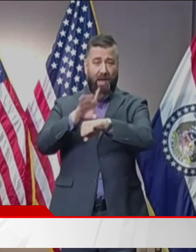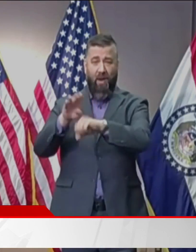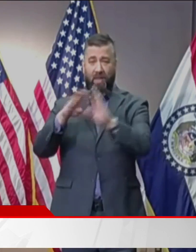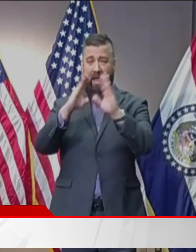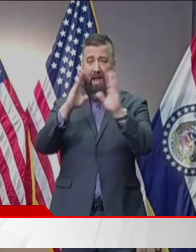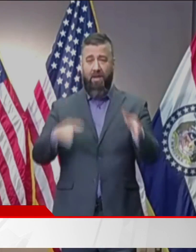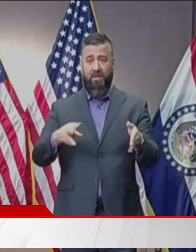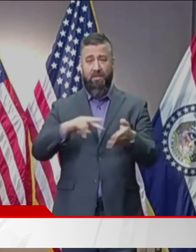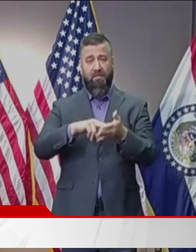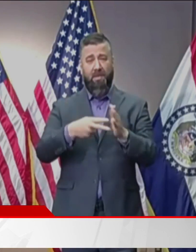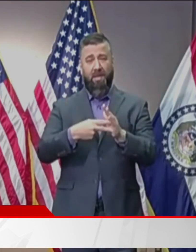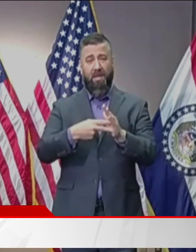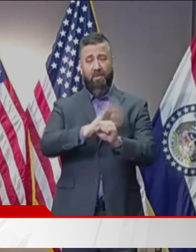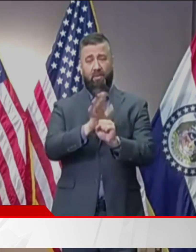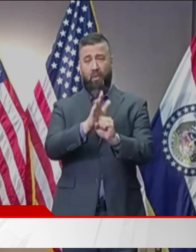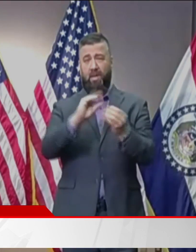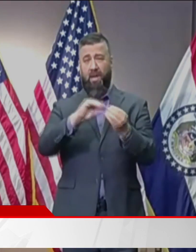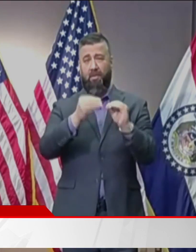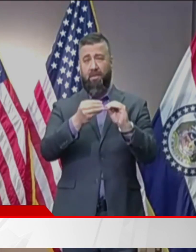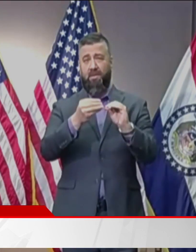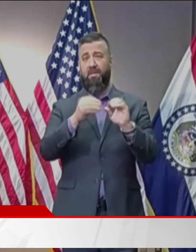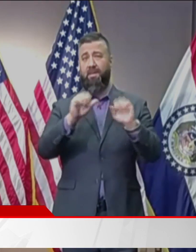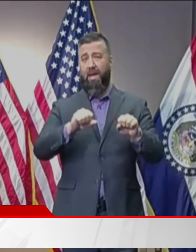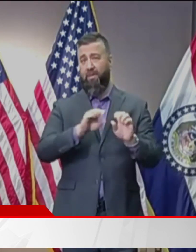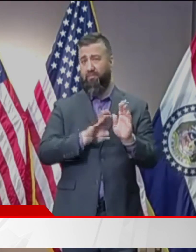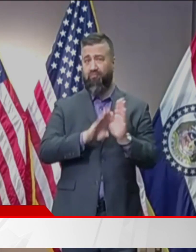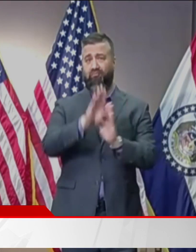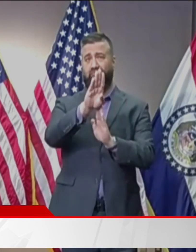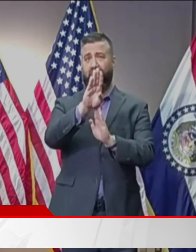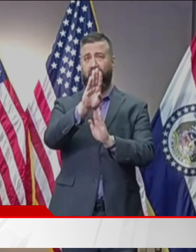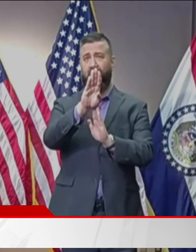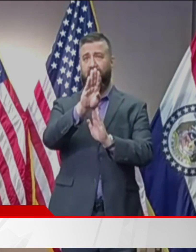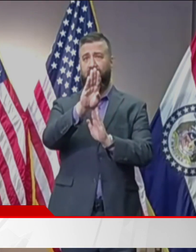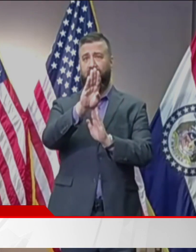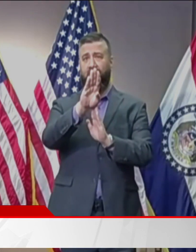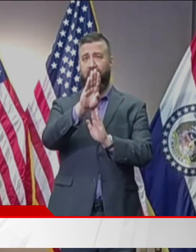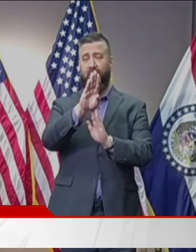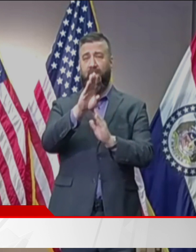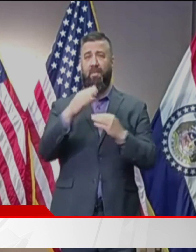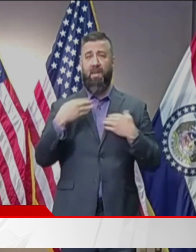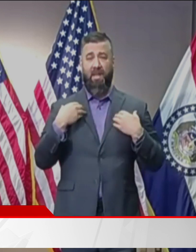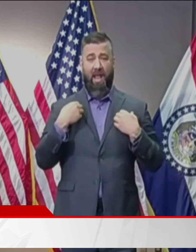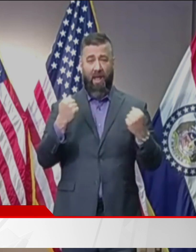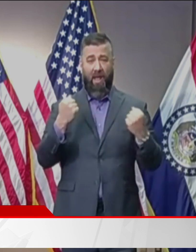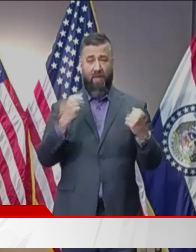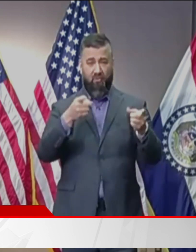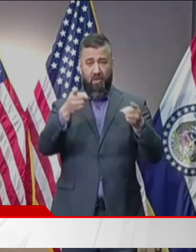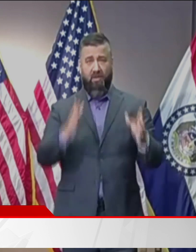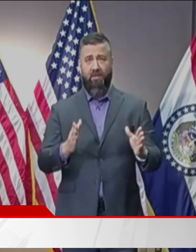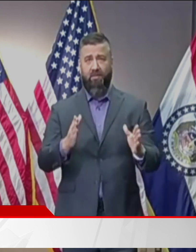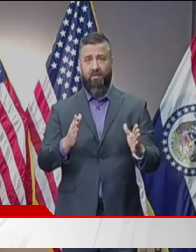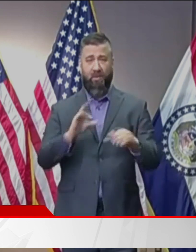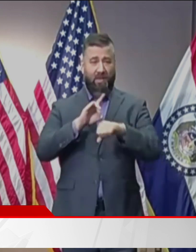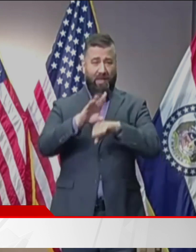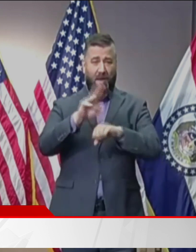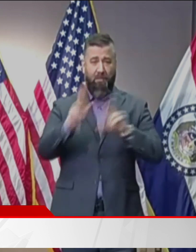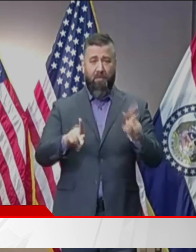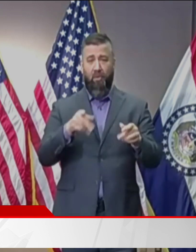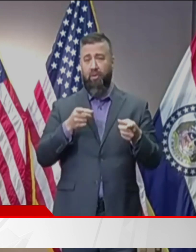My director of public health has advised me that allowing evictions during a pandemic is simply bad public health policy.